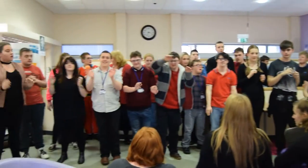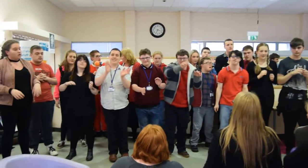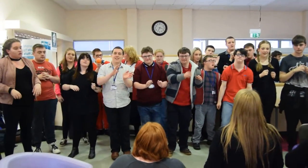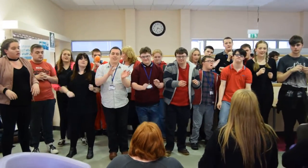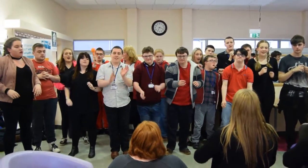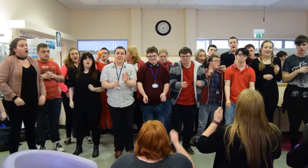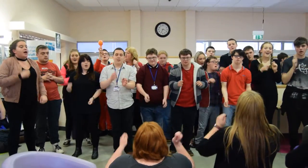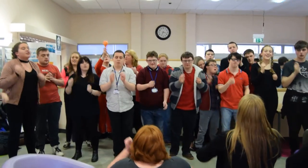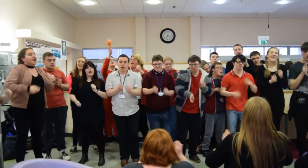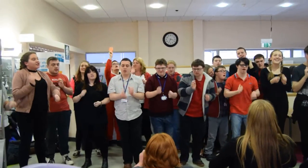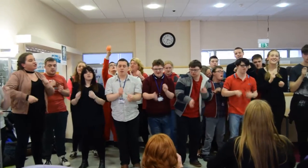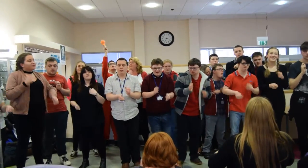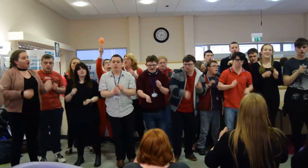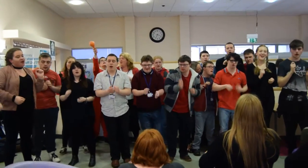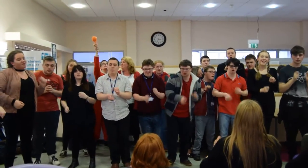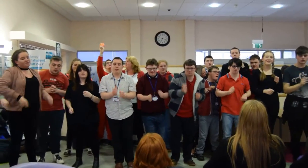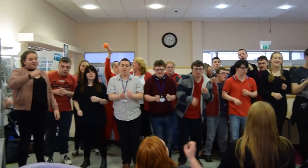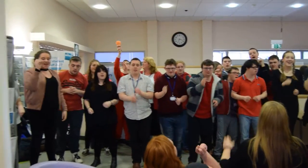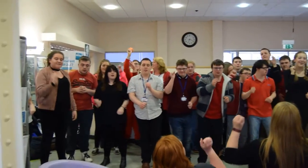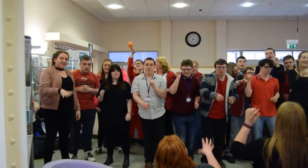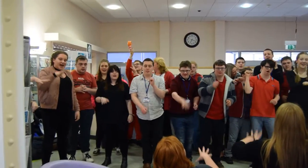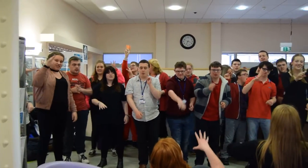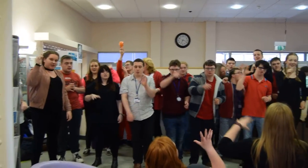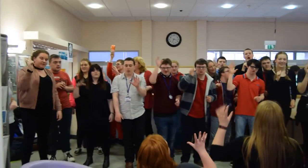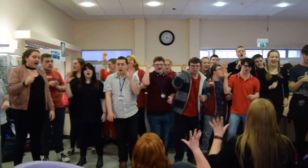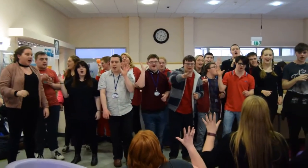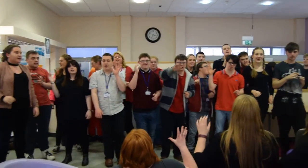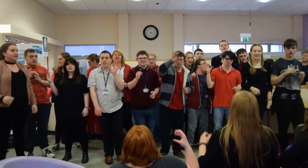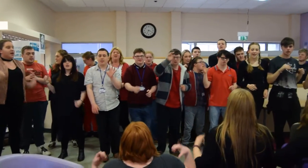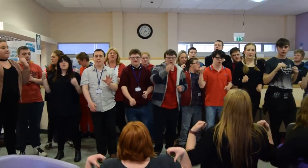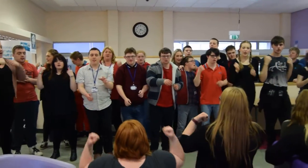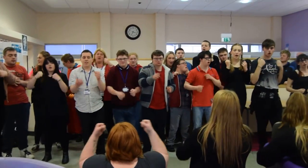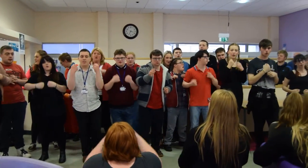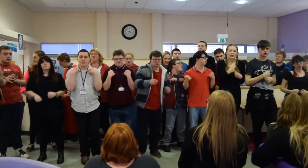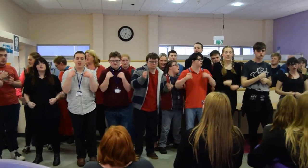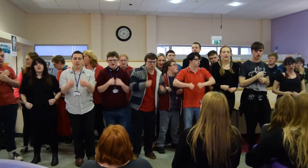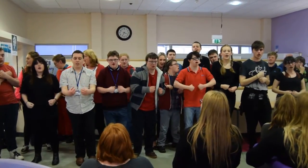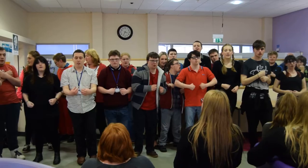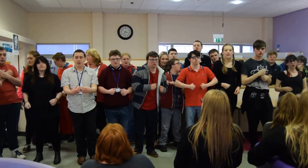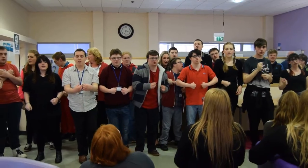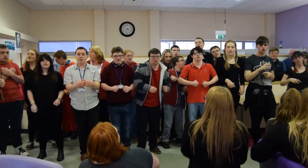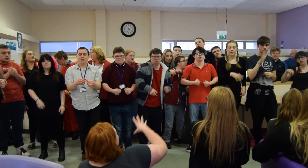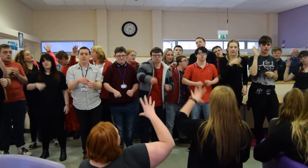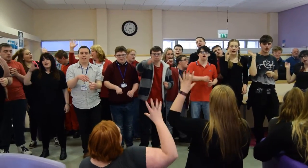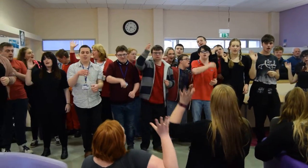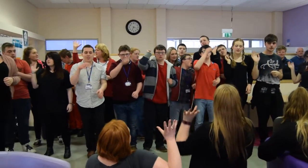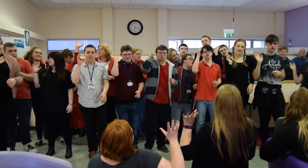A patch of drums, a patch of lights, my golden coat blew out his